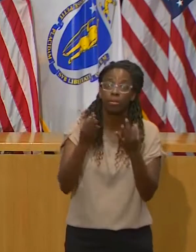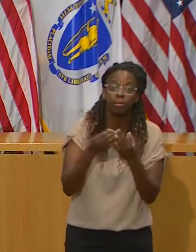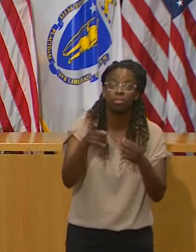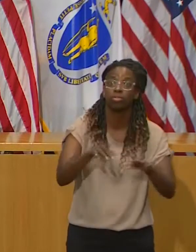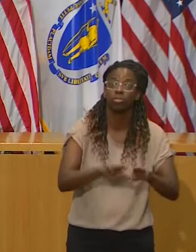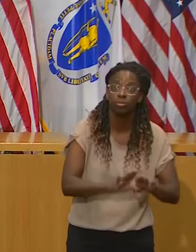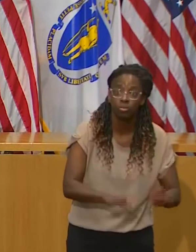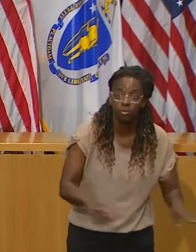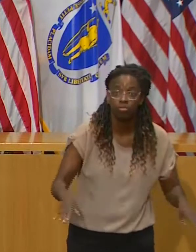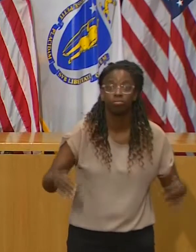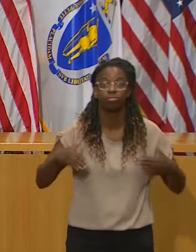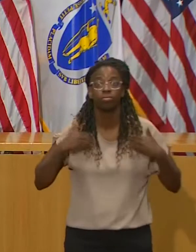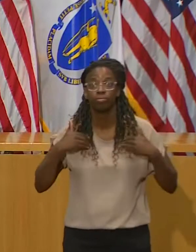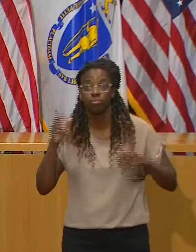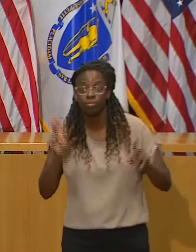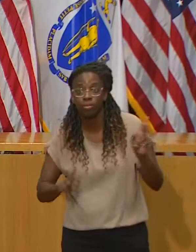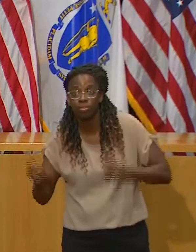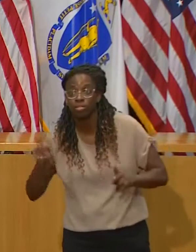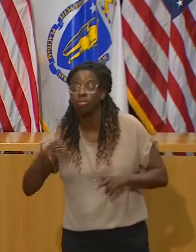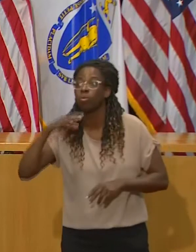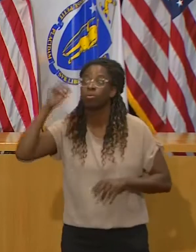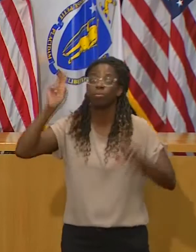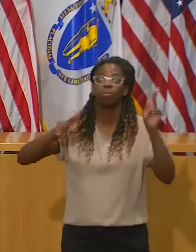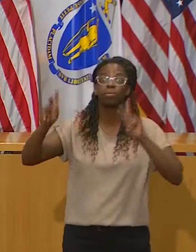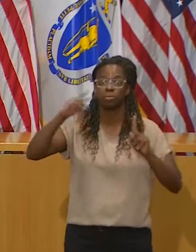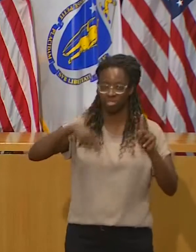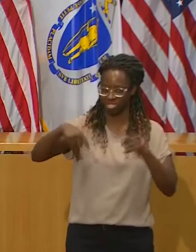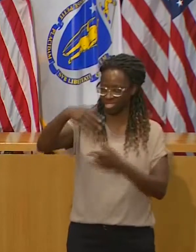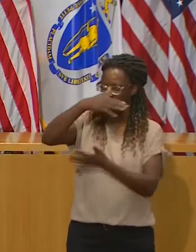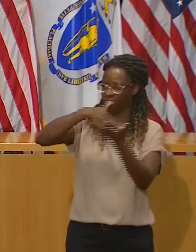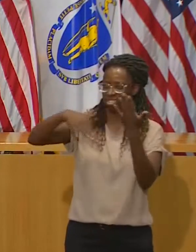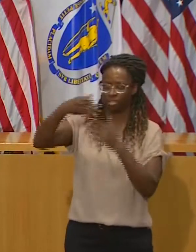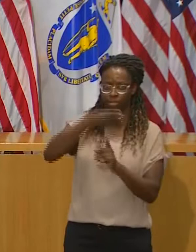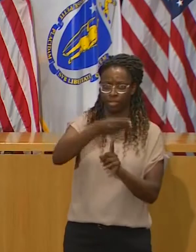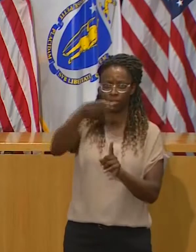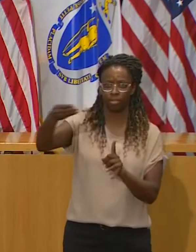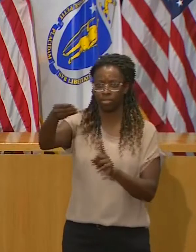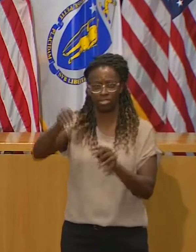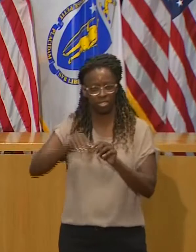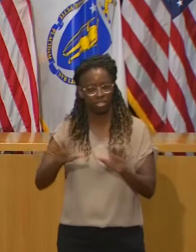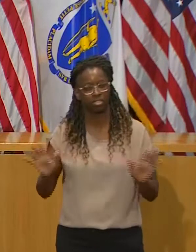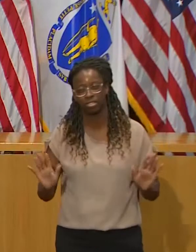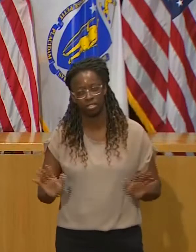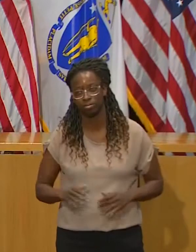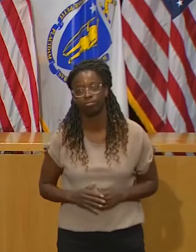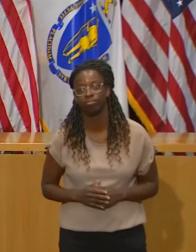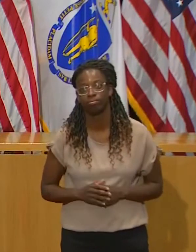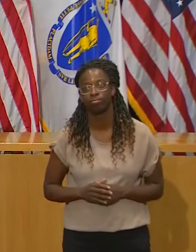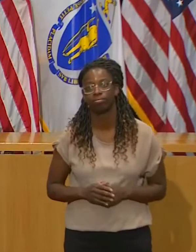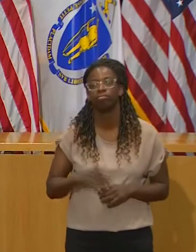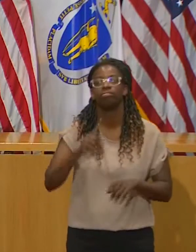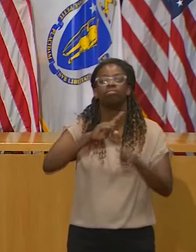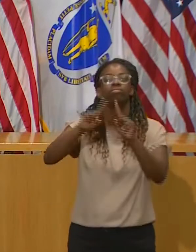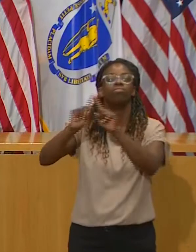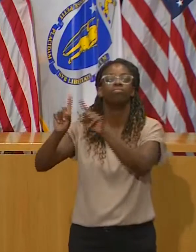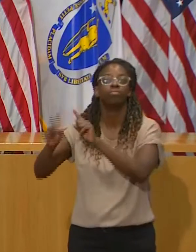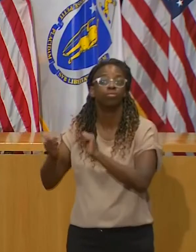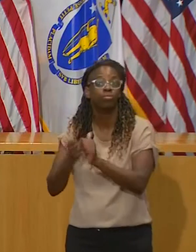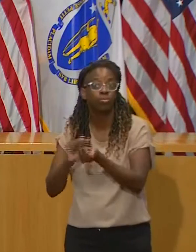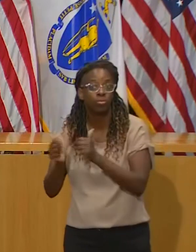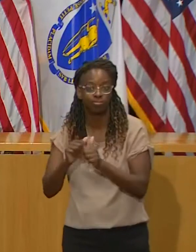In addition to this, behavior of many youth sporting events, and we'll talk a little today about ice hockey in particular,